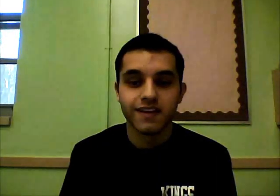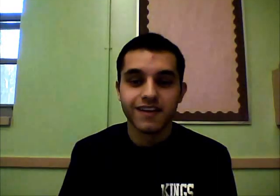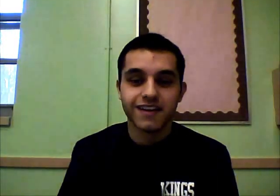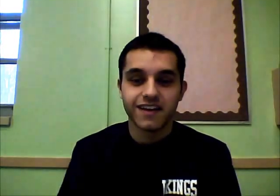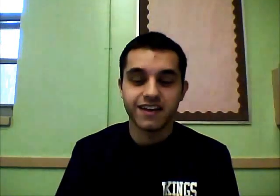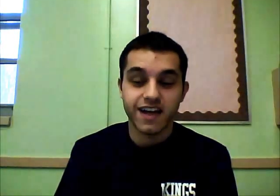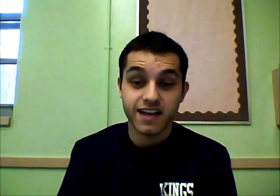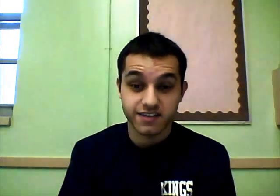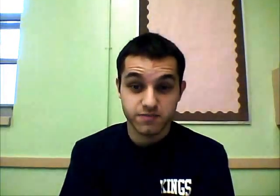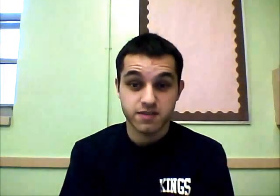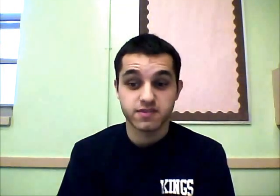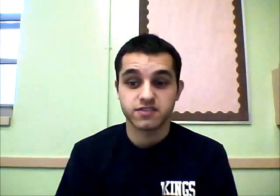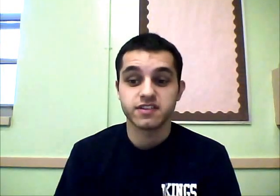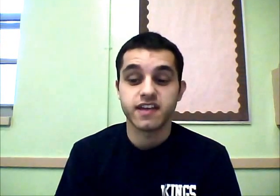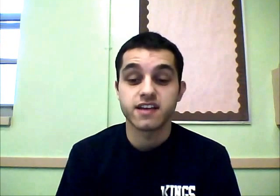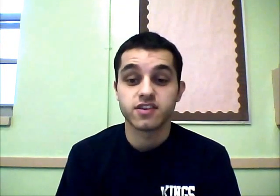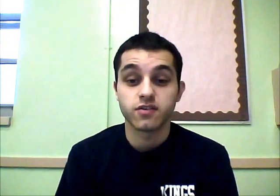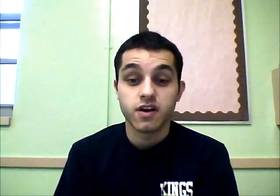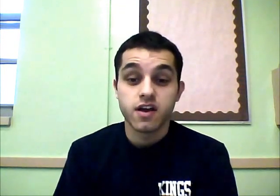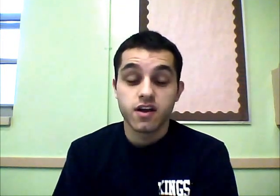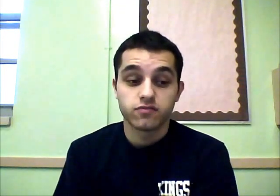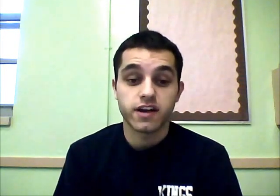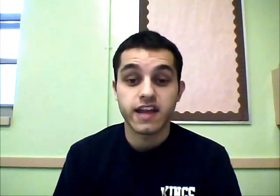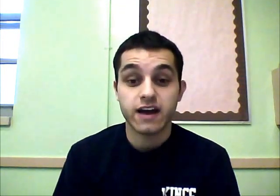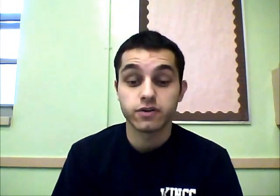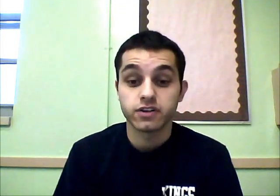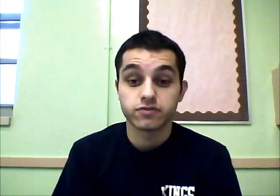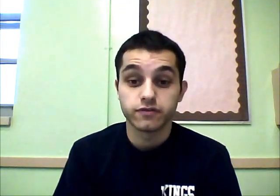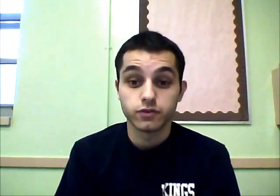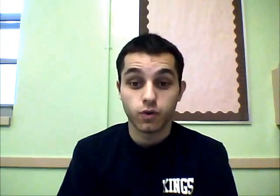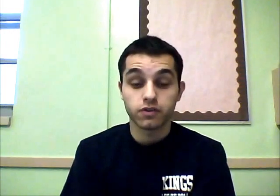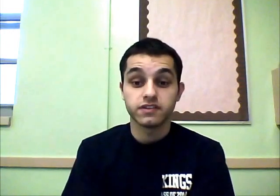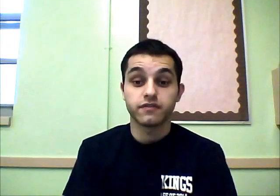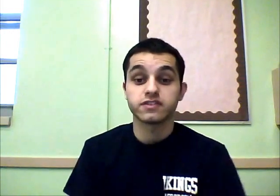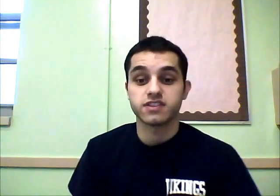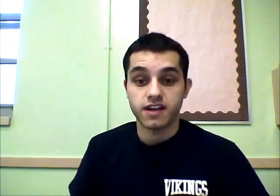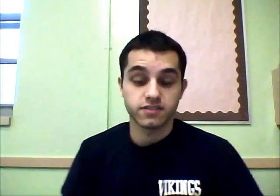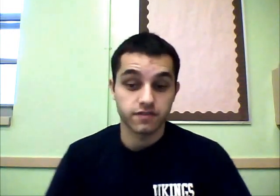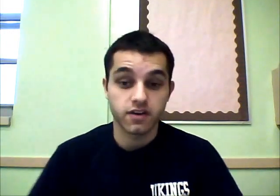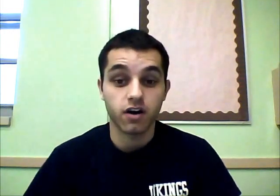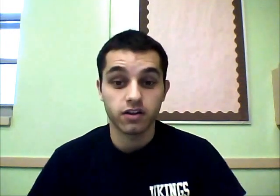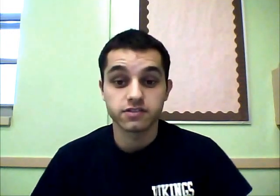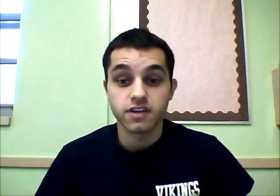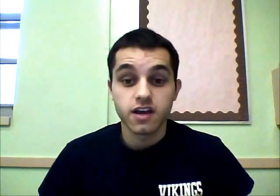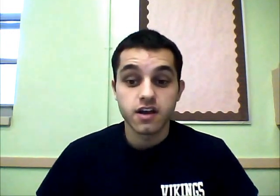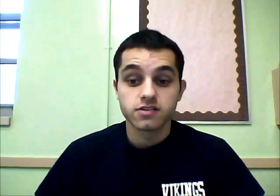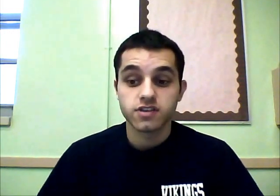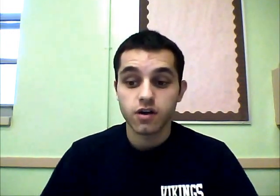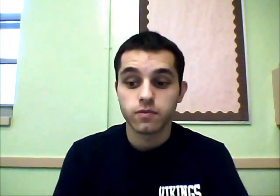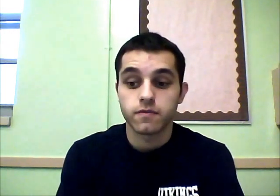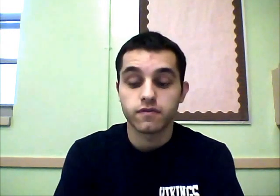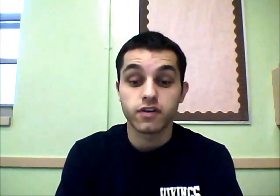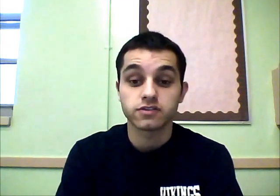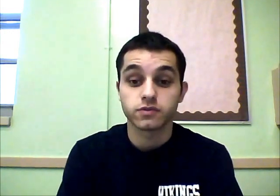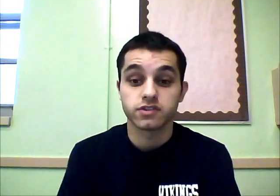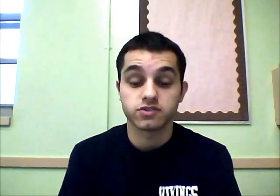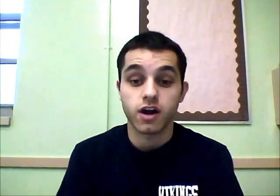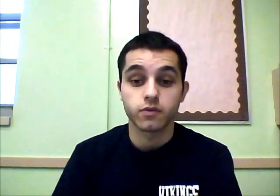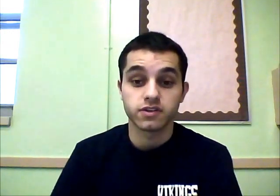Hey guys, it's me Mr. Indazzo. Right now we're going to review all the different signs of the colors. So, first we're to start with the